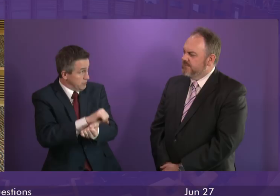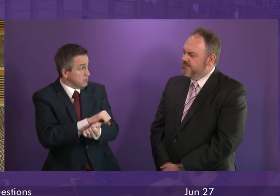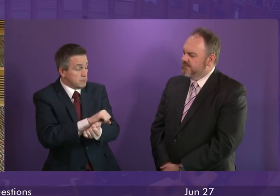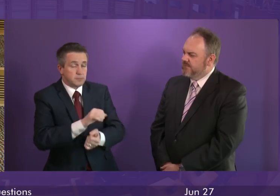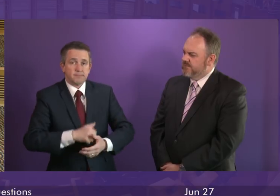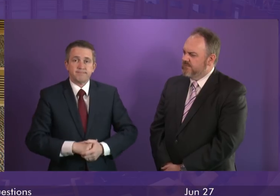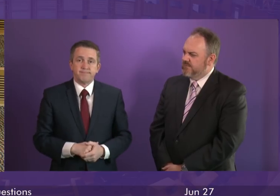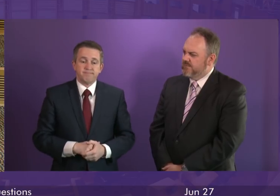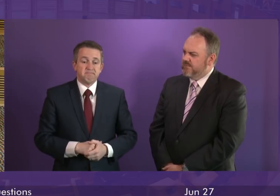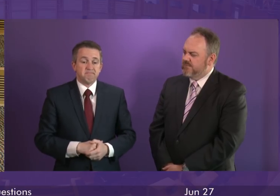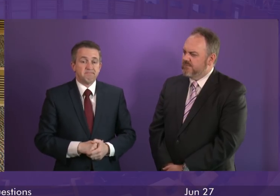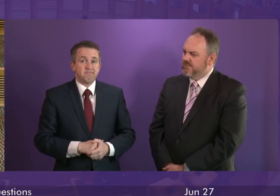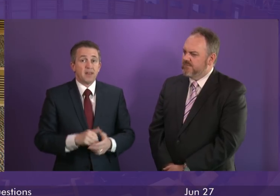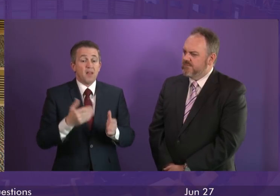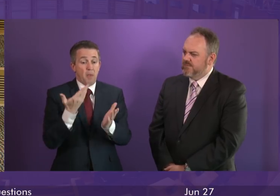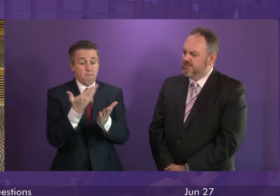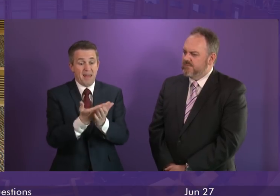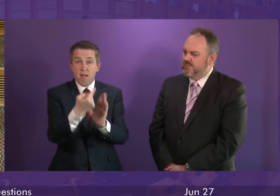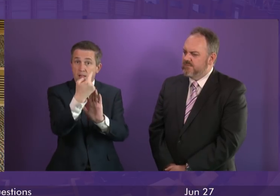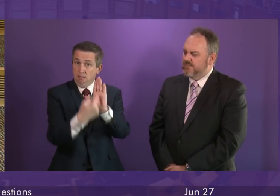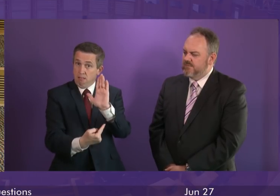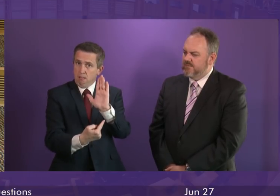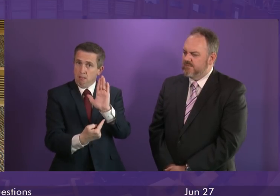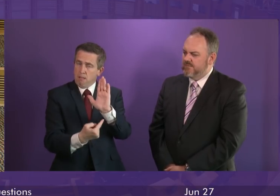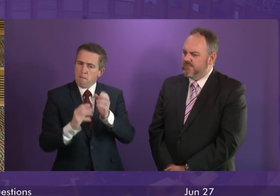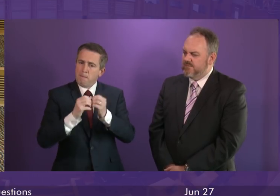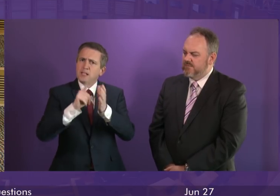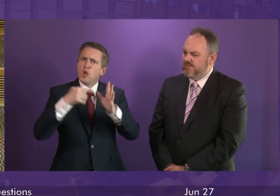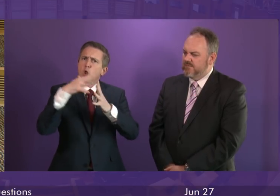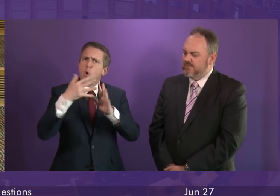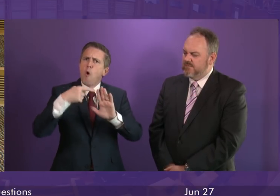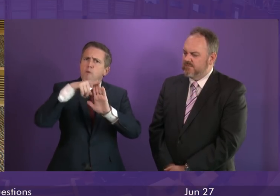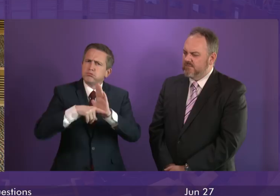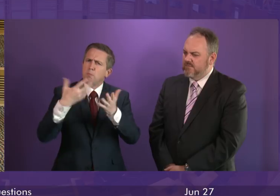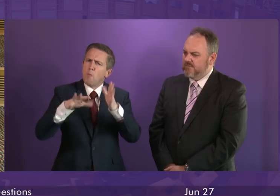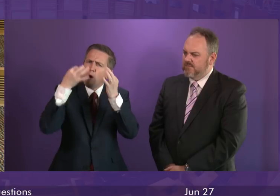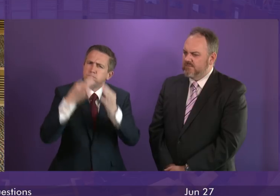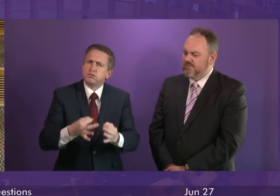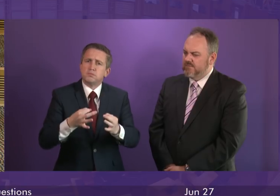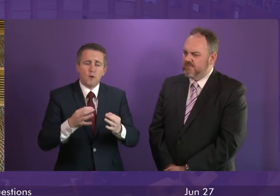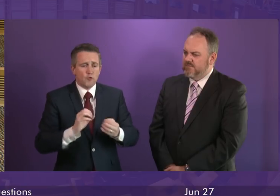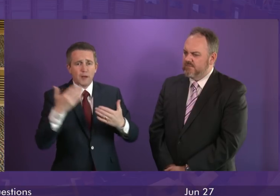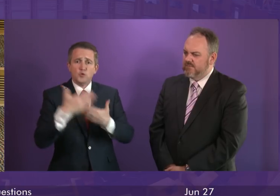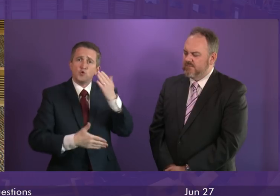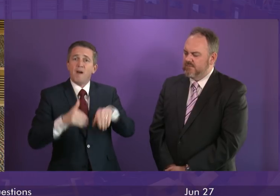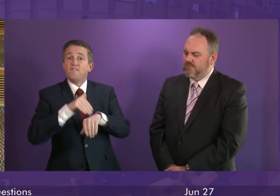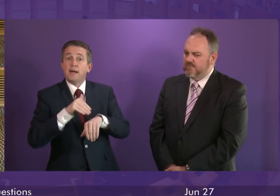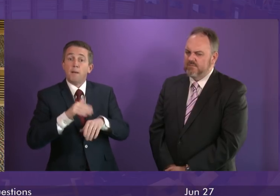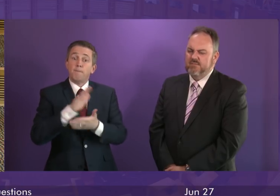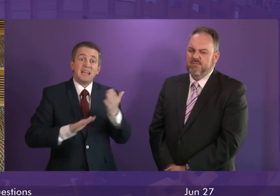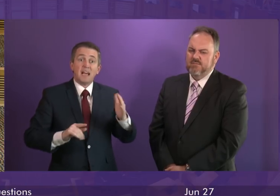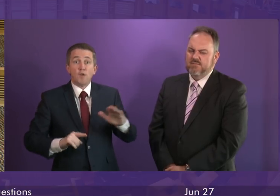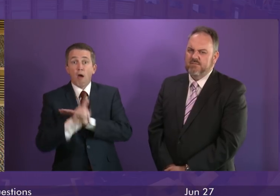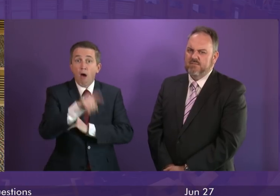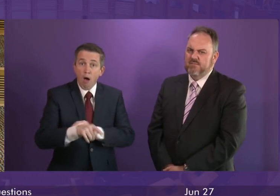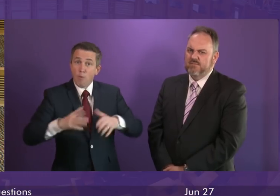The steps that we took in this bill to bolster the law specifically create a new offence of remaining unlawfully